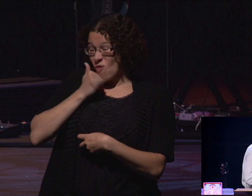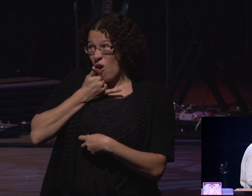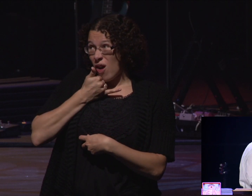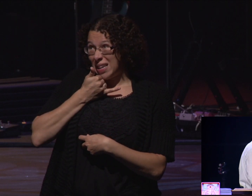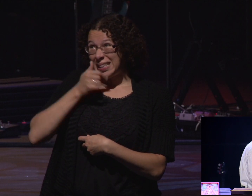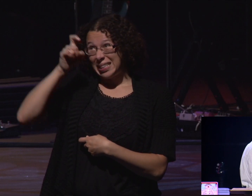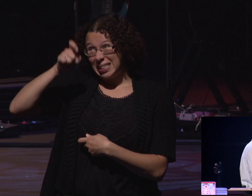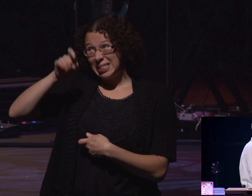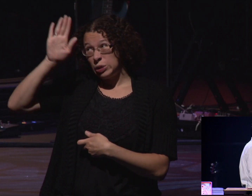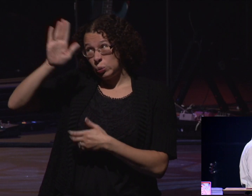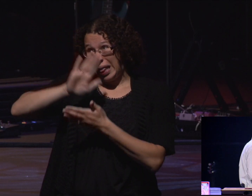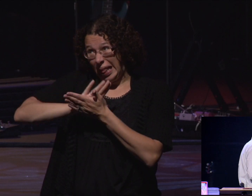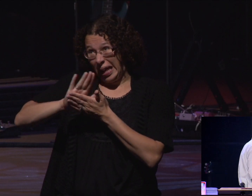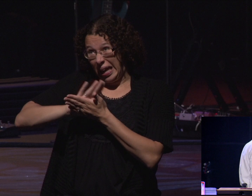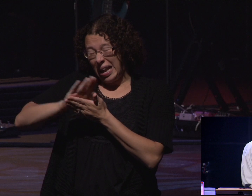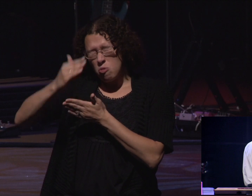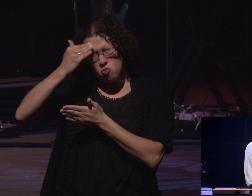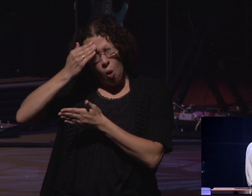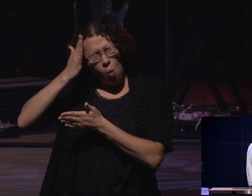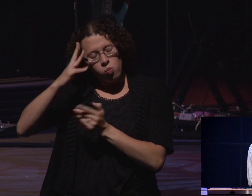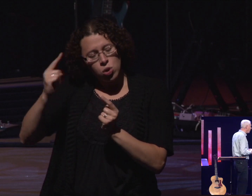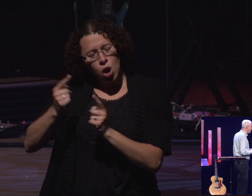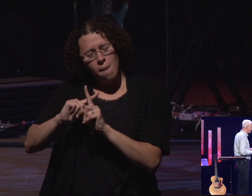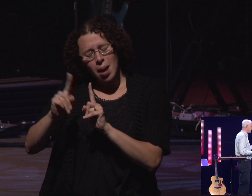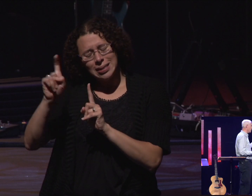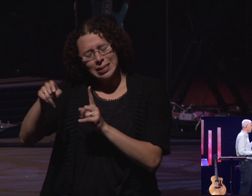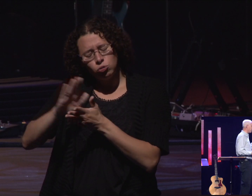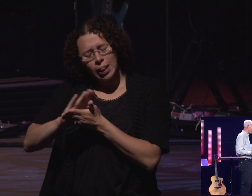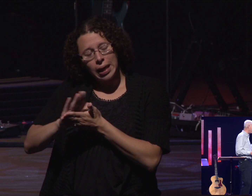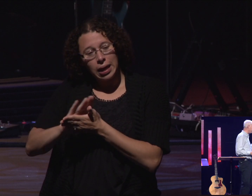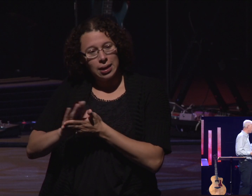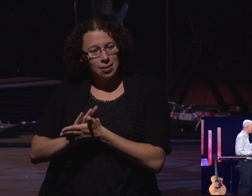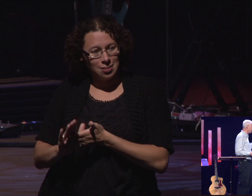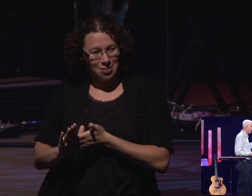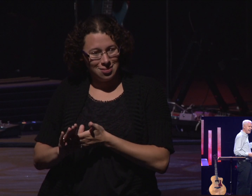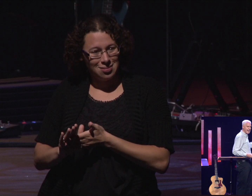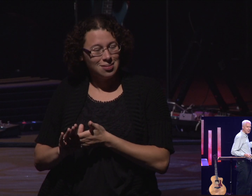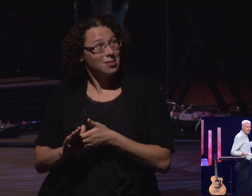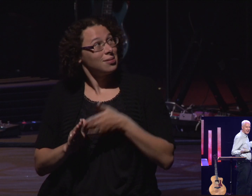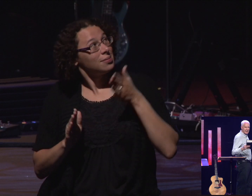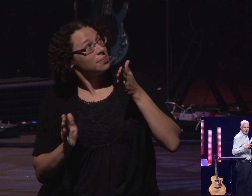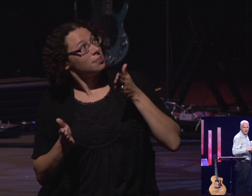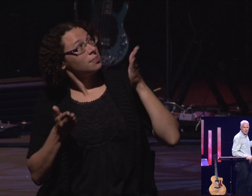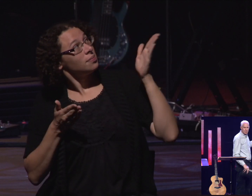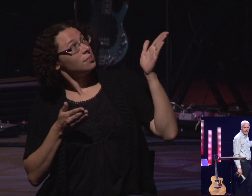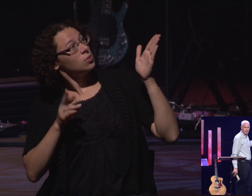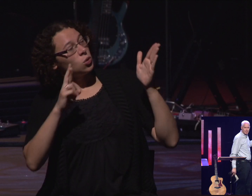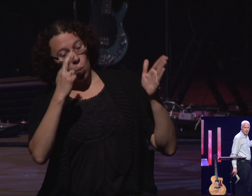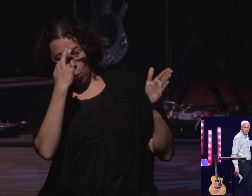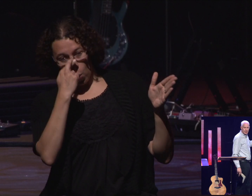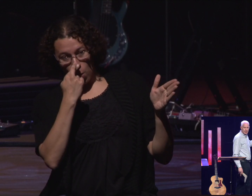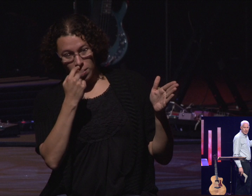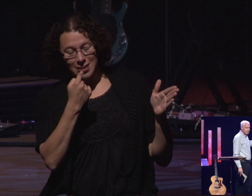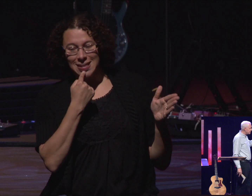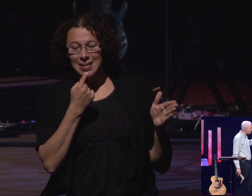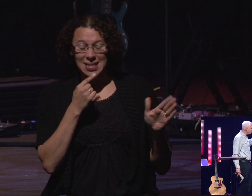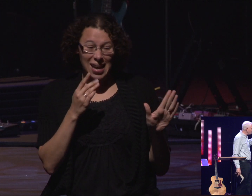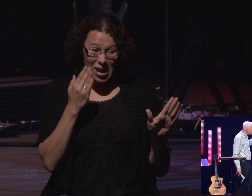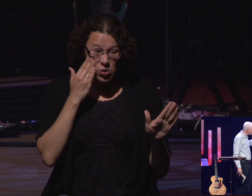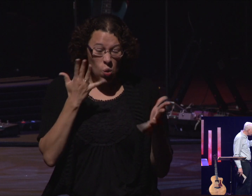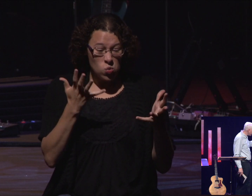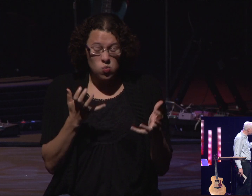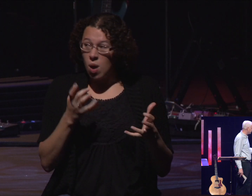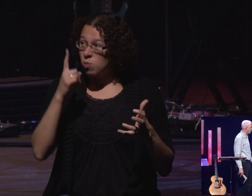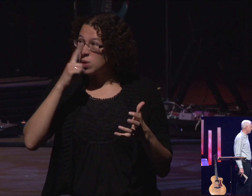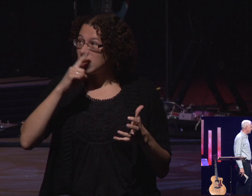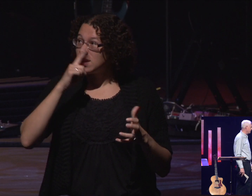Romans chapter 12, verse 2 says, Do not conform any longer to the pattern of this world and just act like nothing's a problem. He says, you